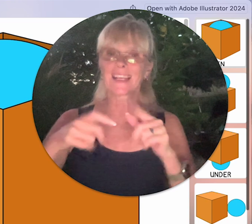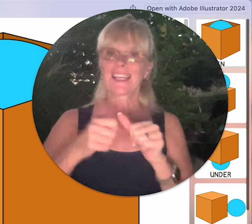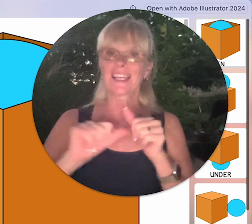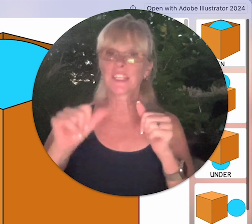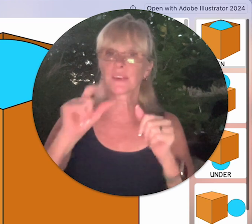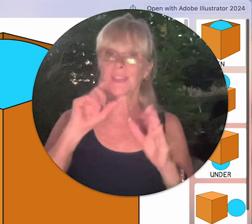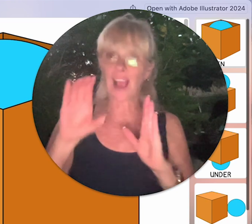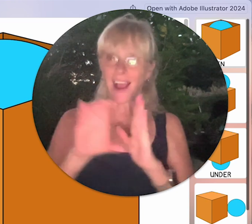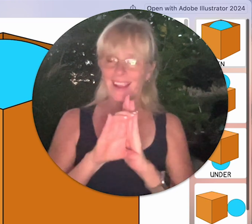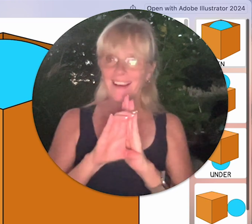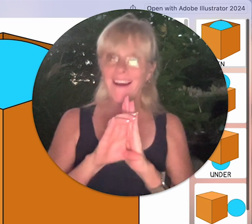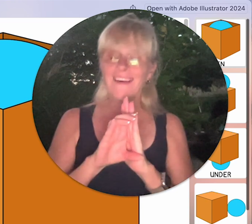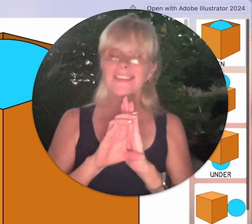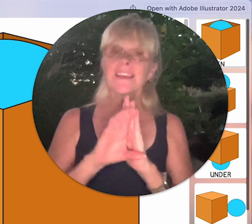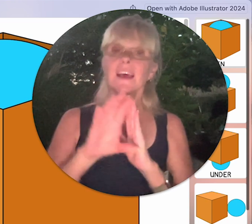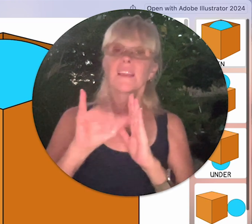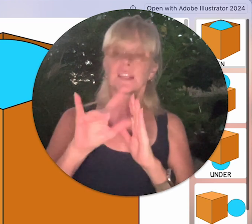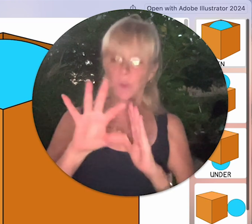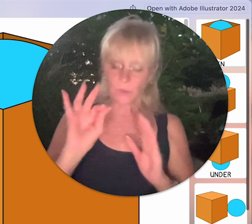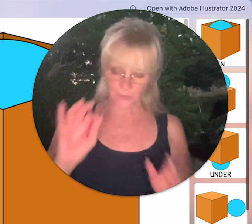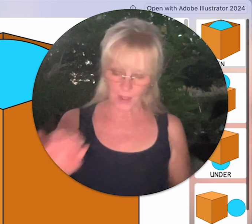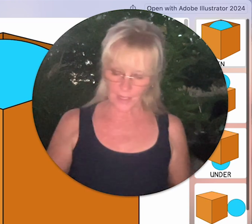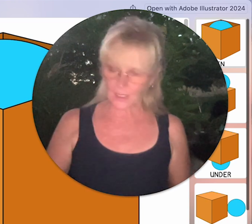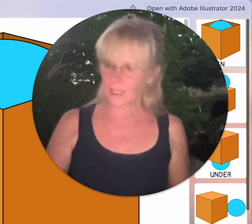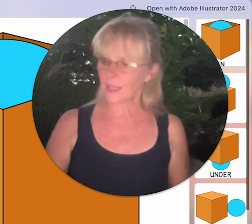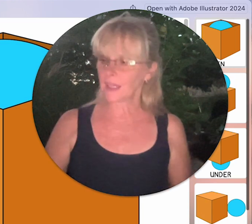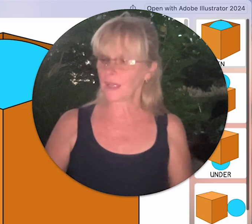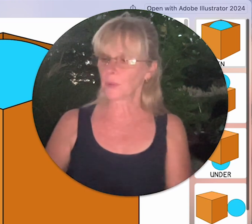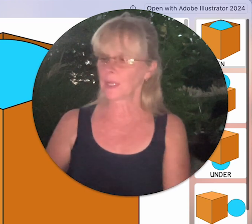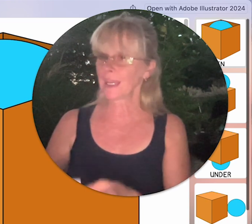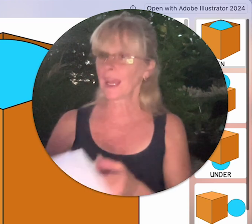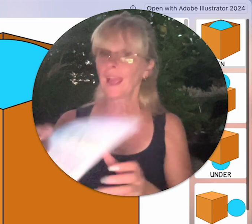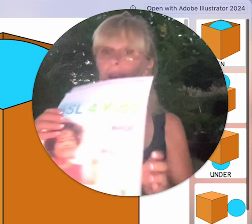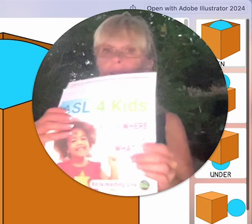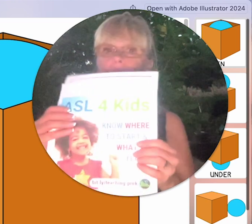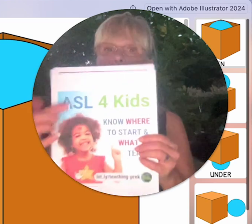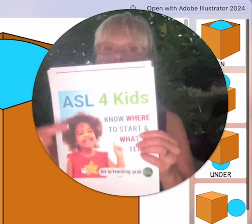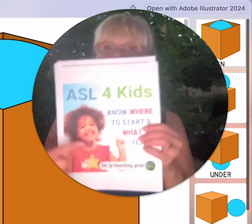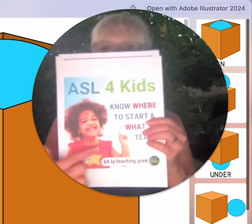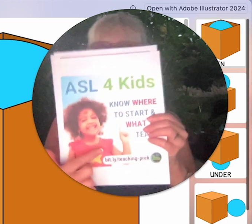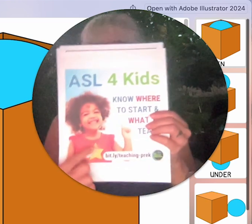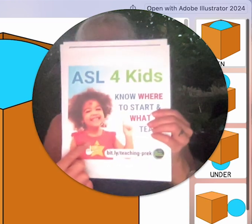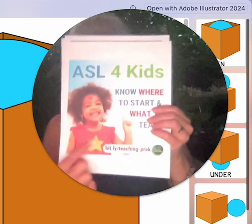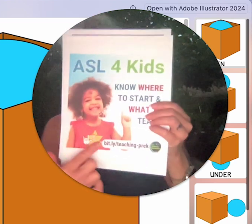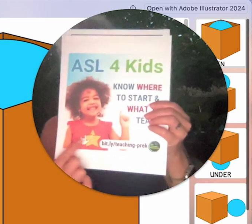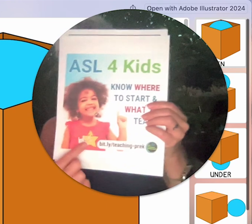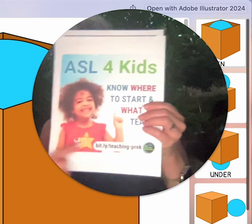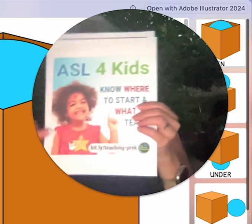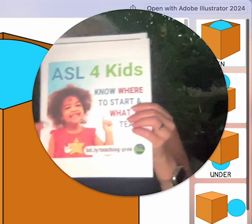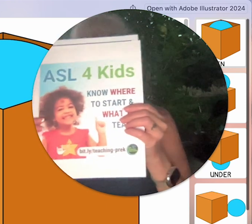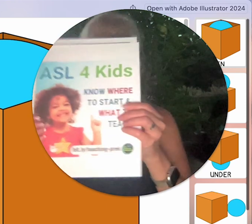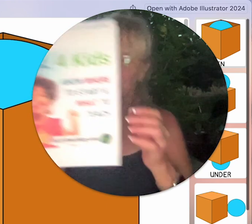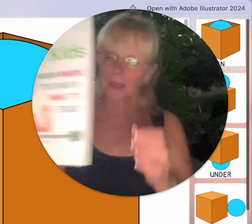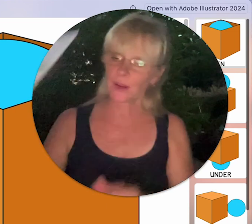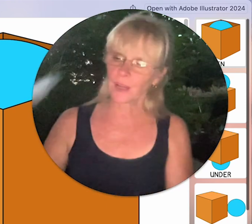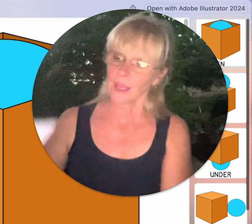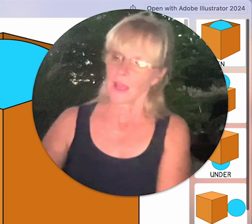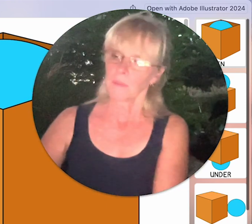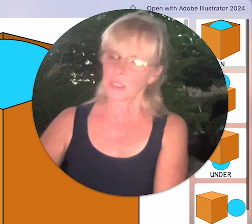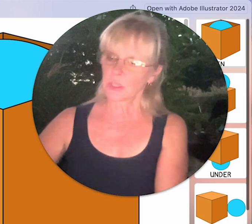each of the icons that you will find in the pre-k the pre-k vocabulary be sure